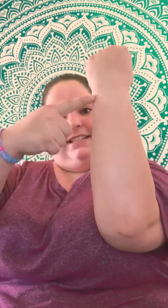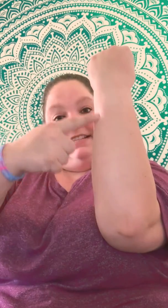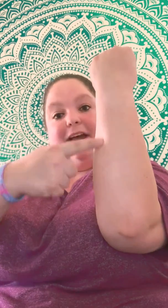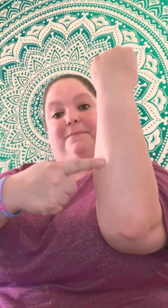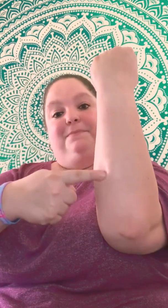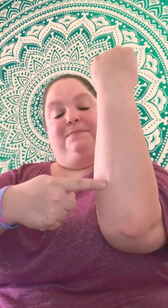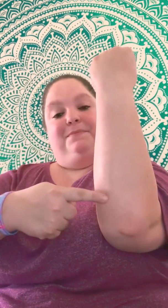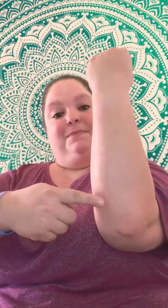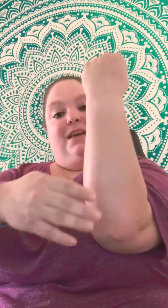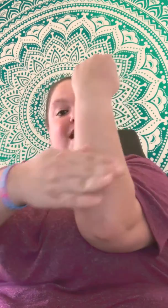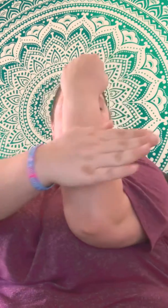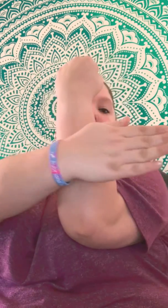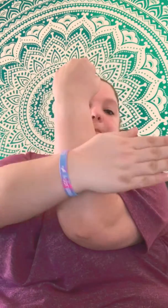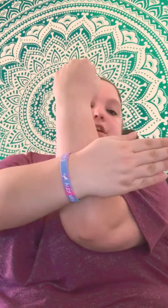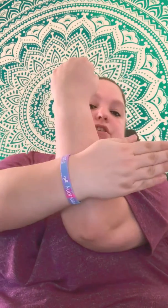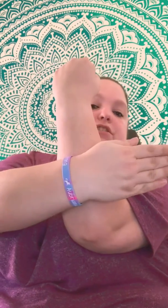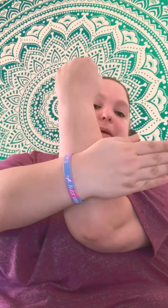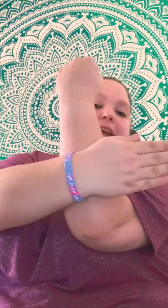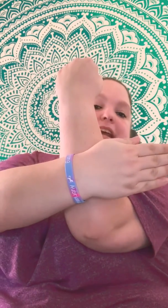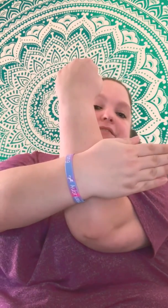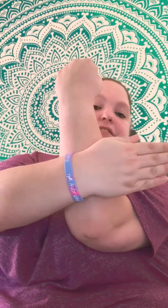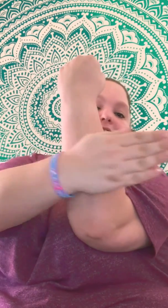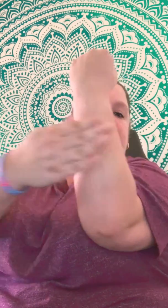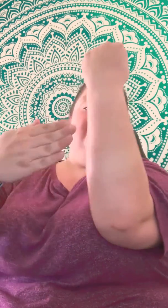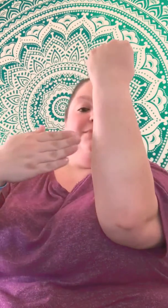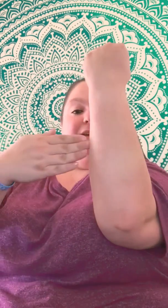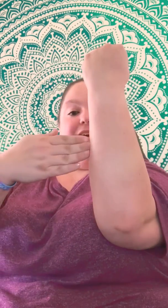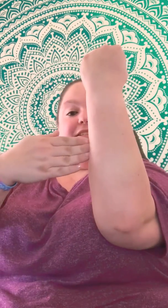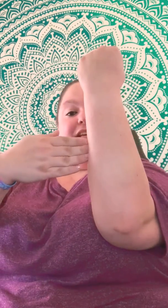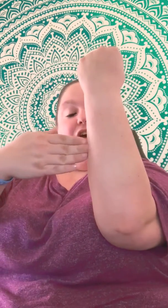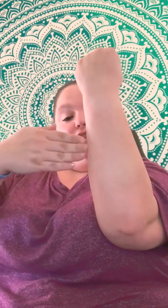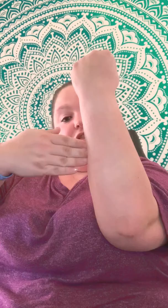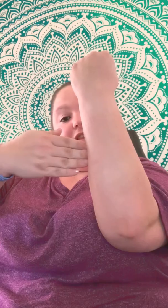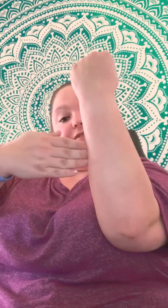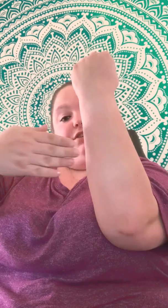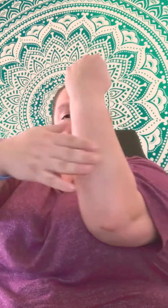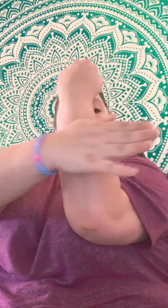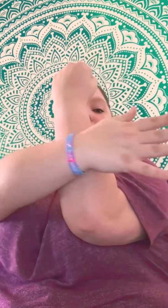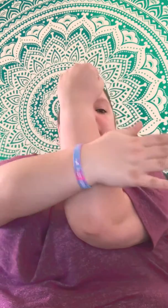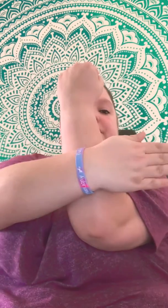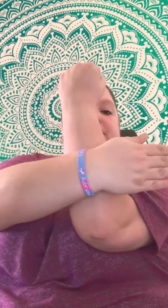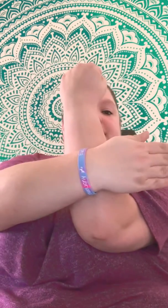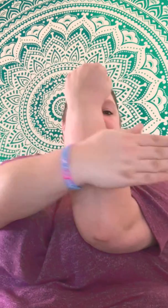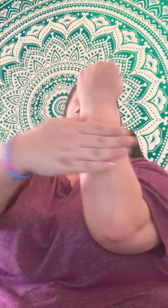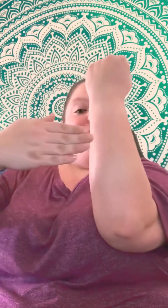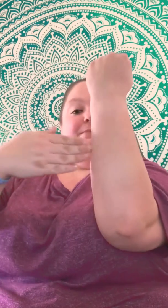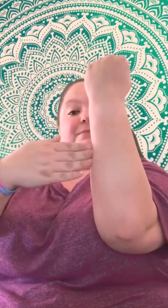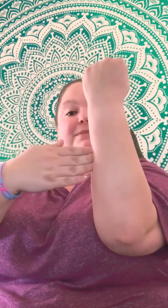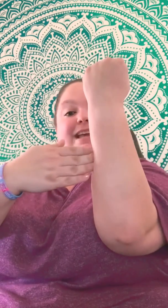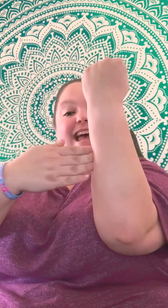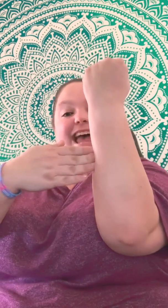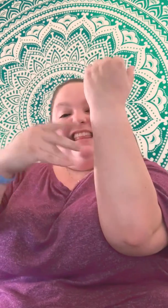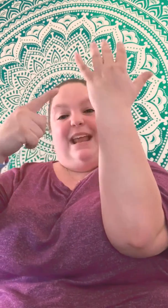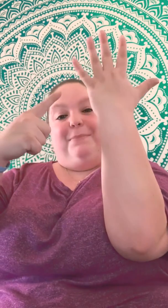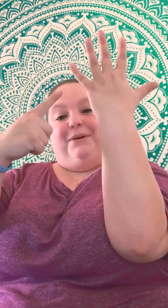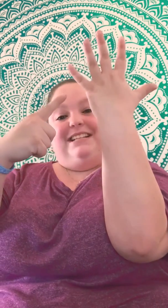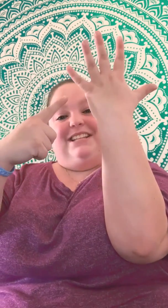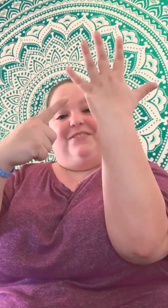stem. I use my hand for the leaves because the leaves grow out of the stem. And then I point to the